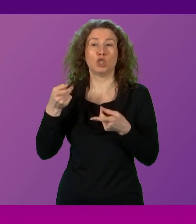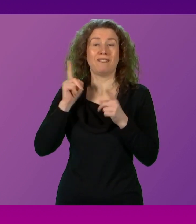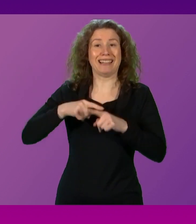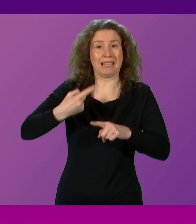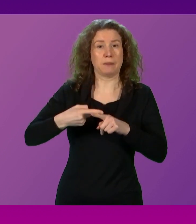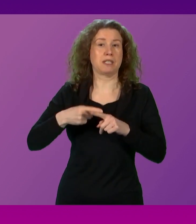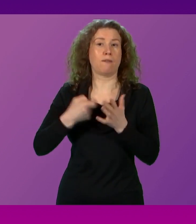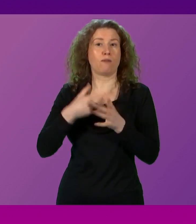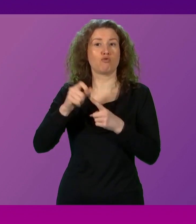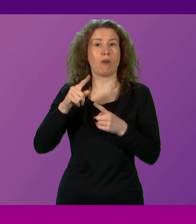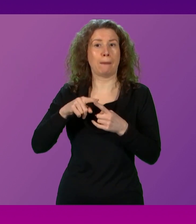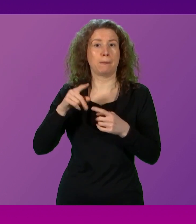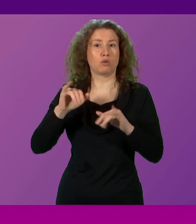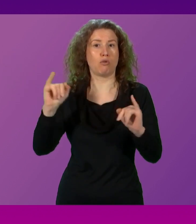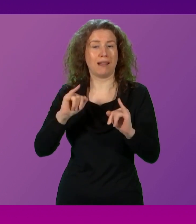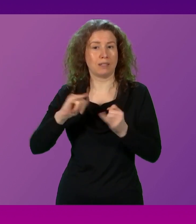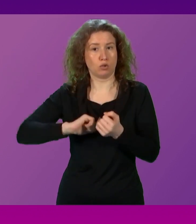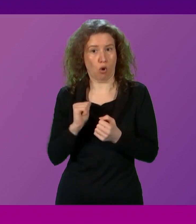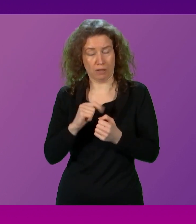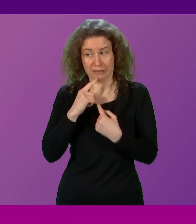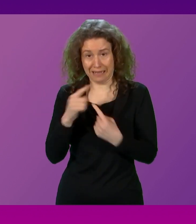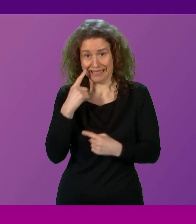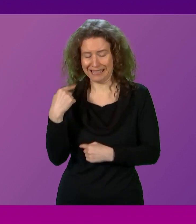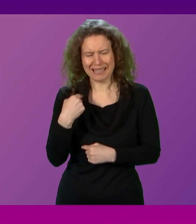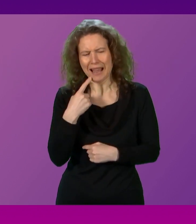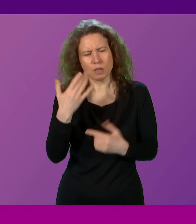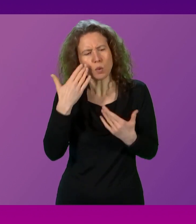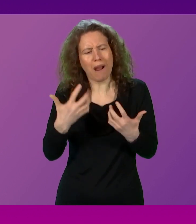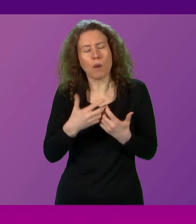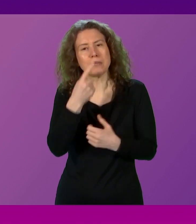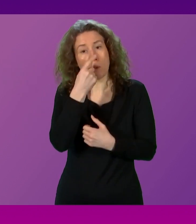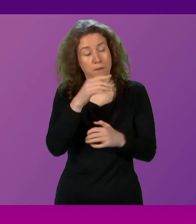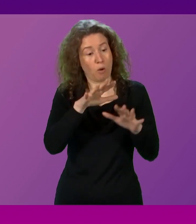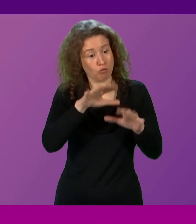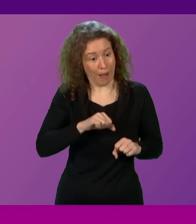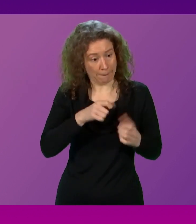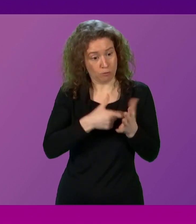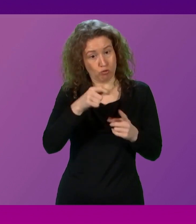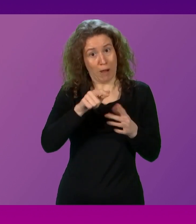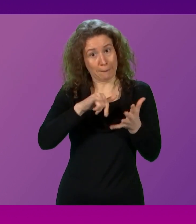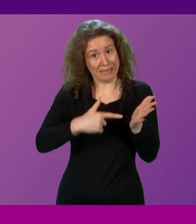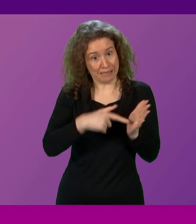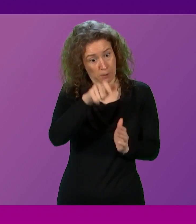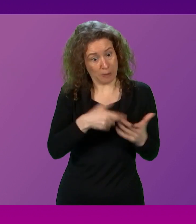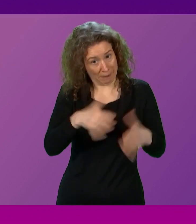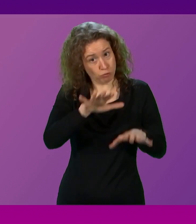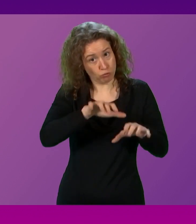Crisis Scotland say this yesterday, I don't see how it's possible to have a rapist within a female prison. And